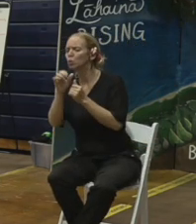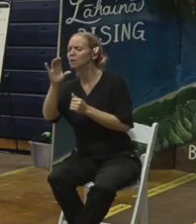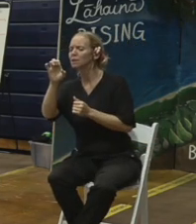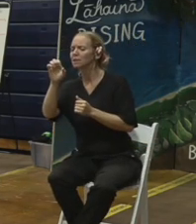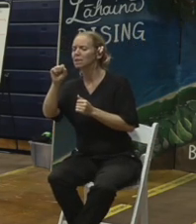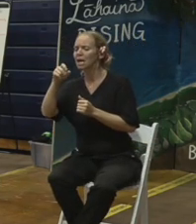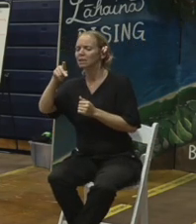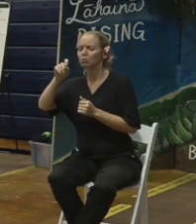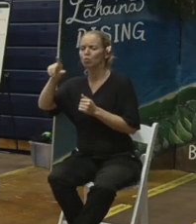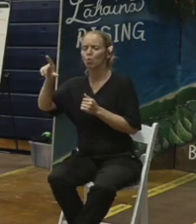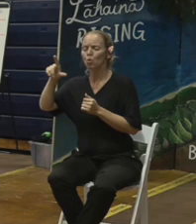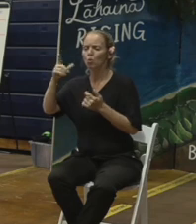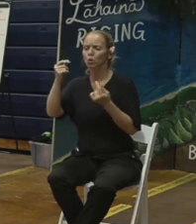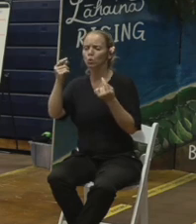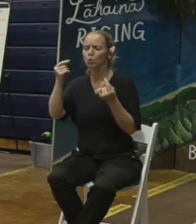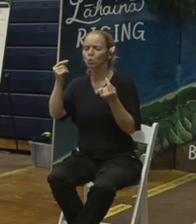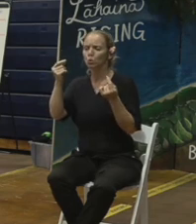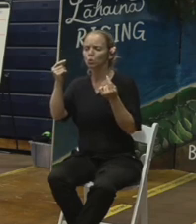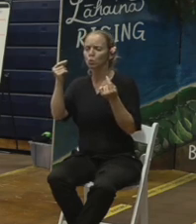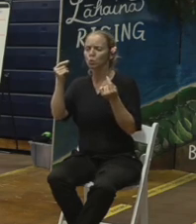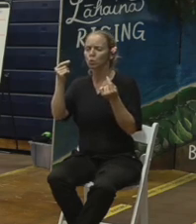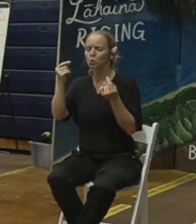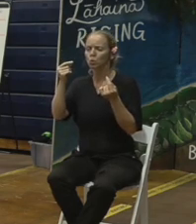who's handling cesspool questions